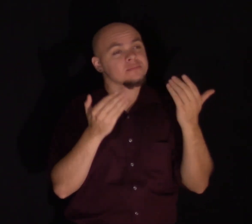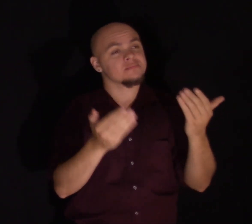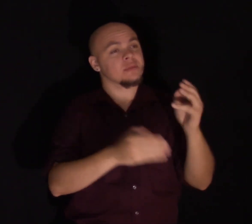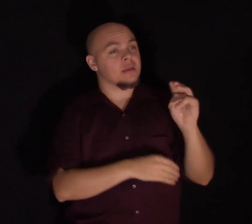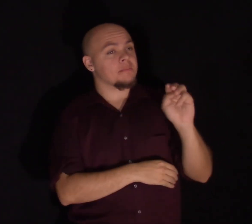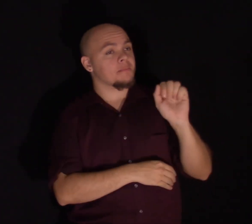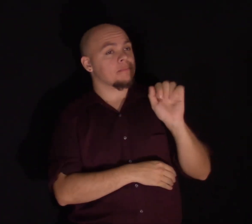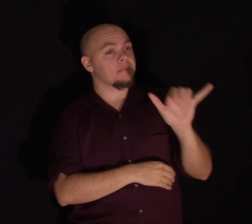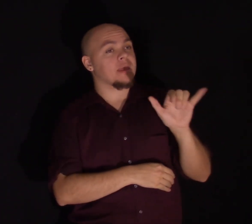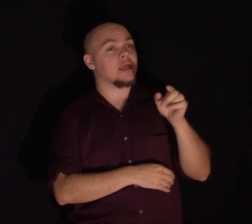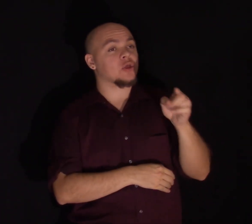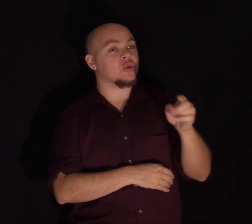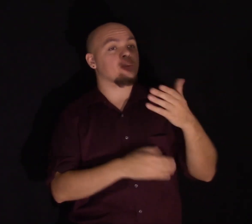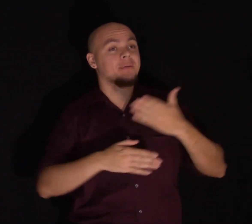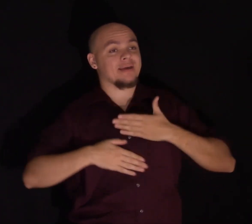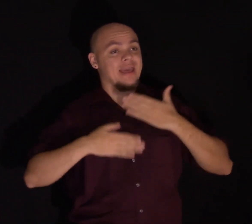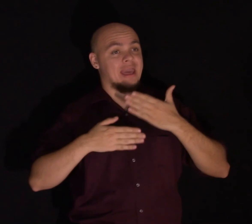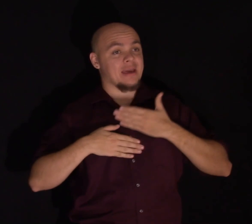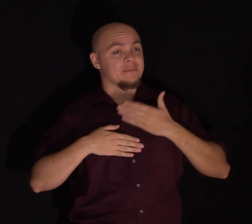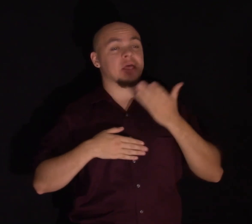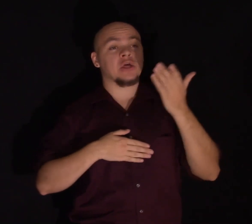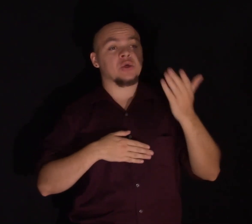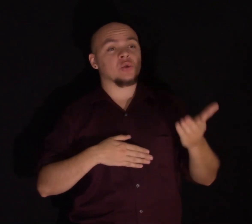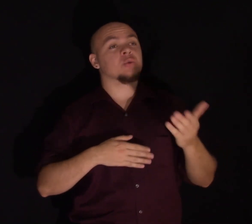May you be free of suffering.